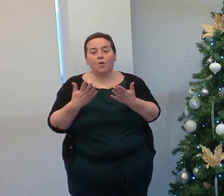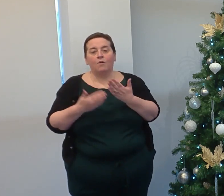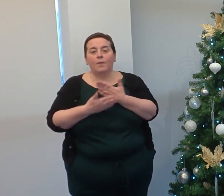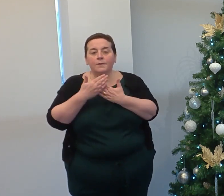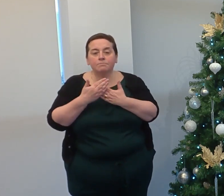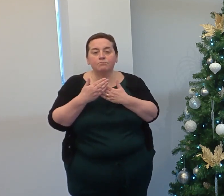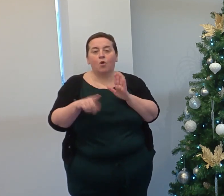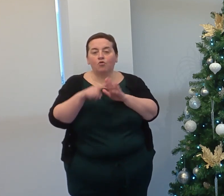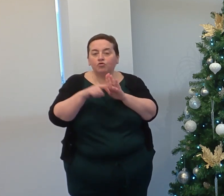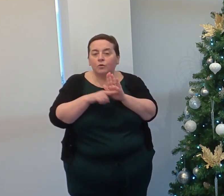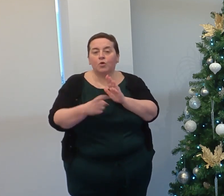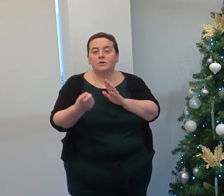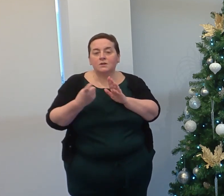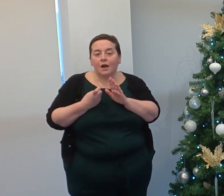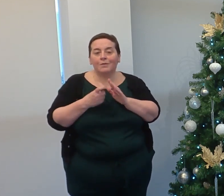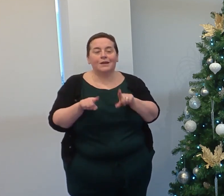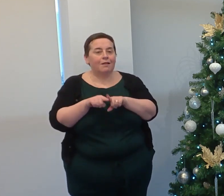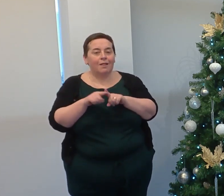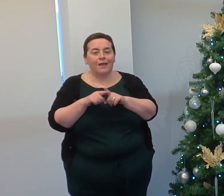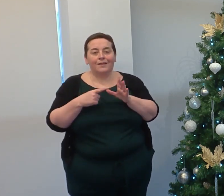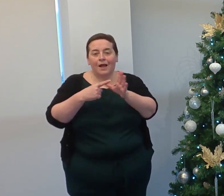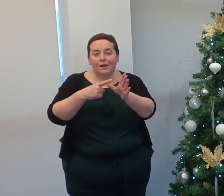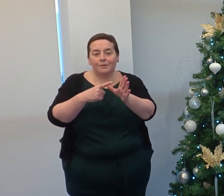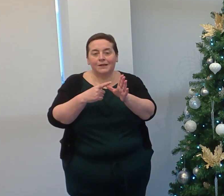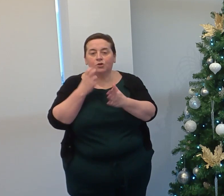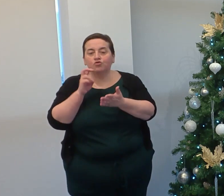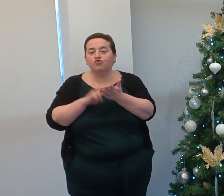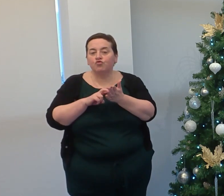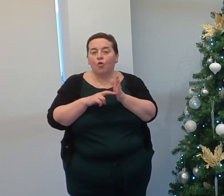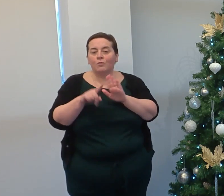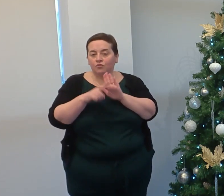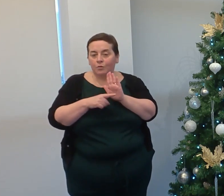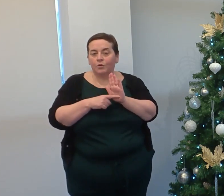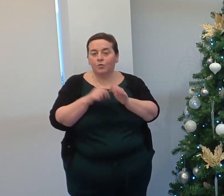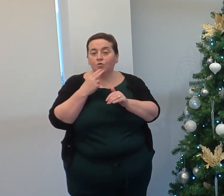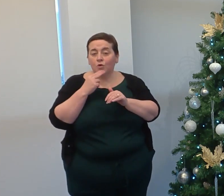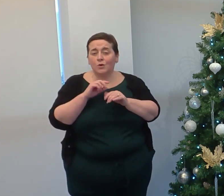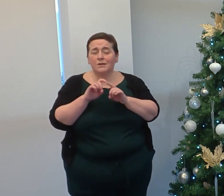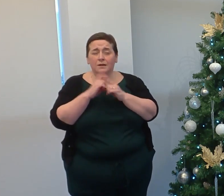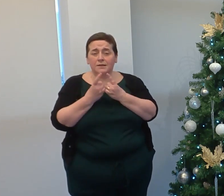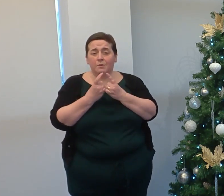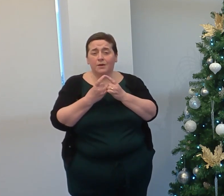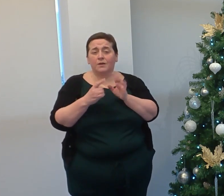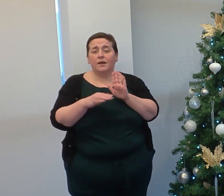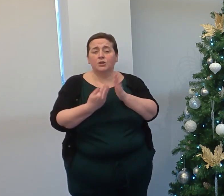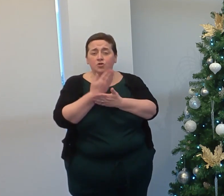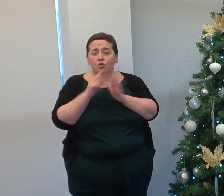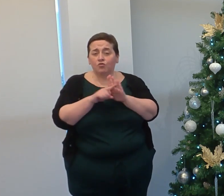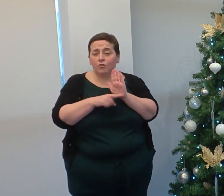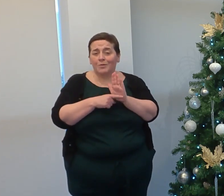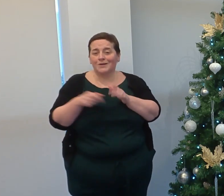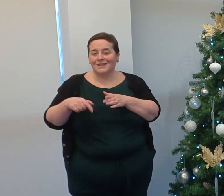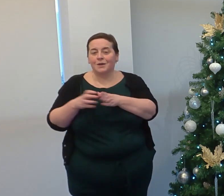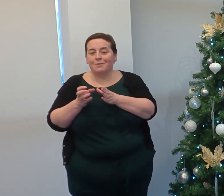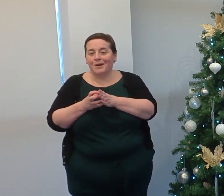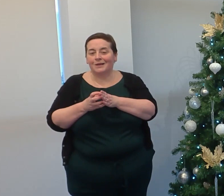Like the application and enrollment reporting, we are already using these new reports in our department currently to give us